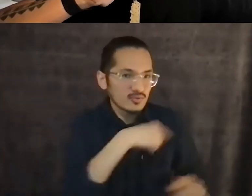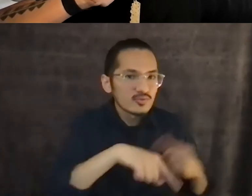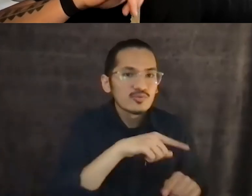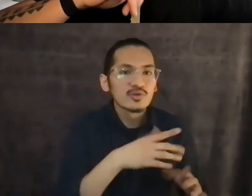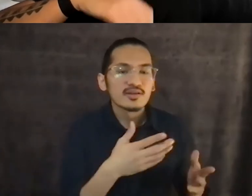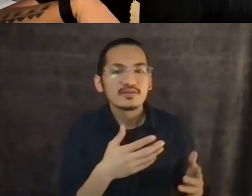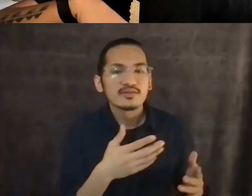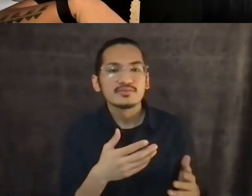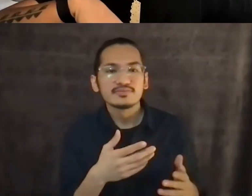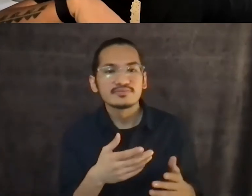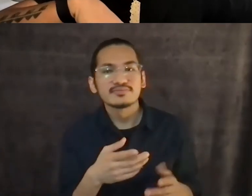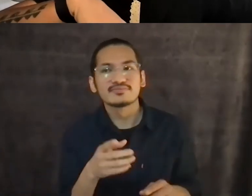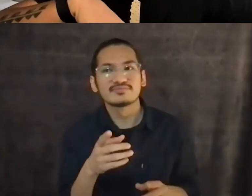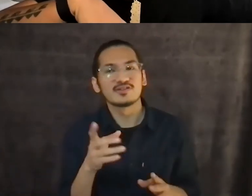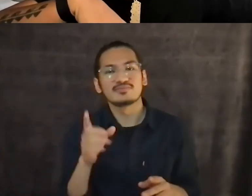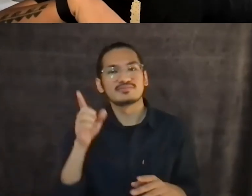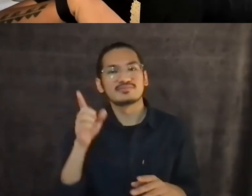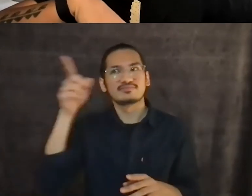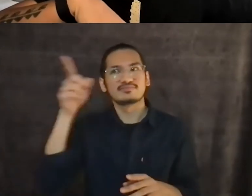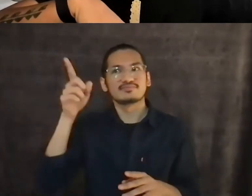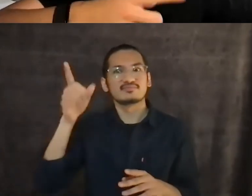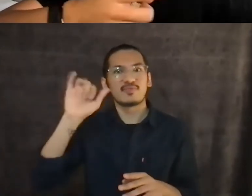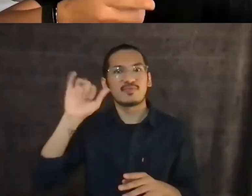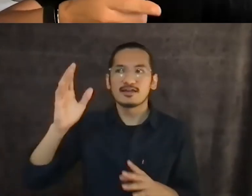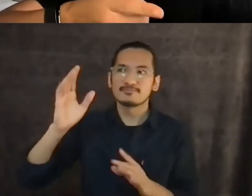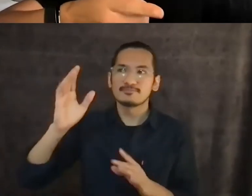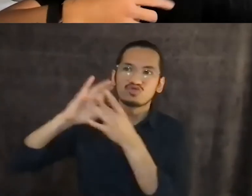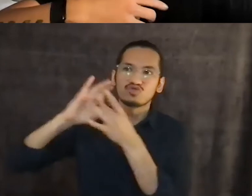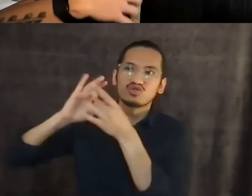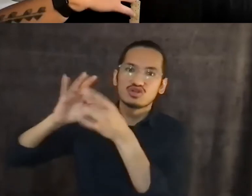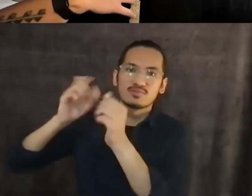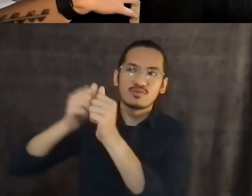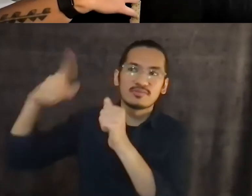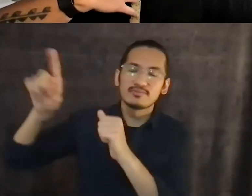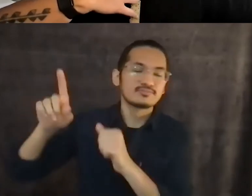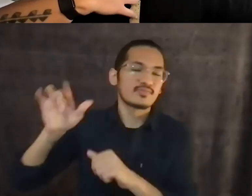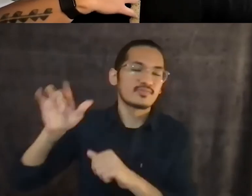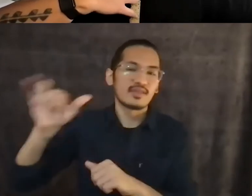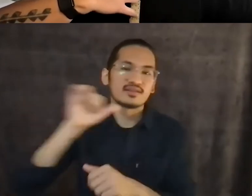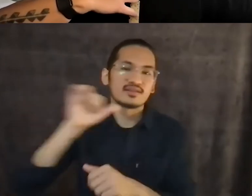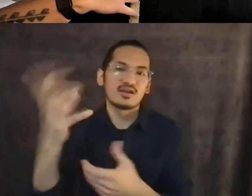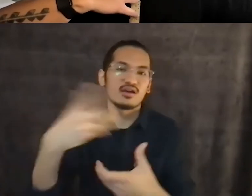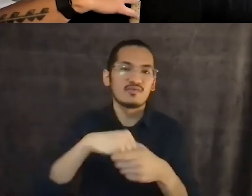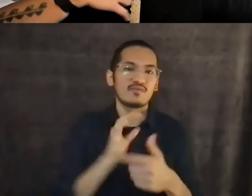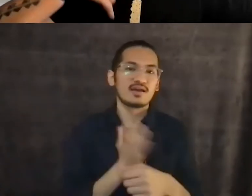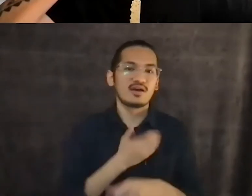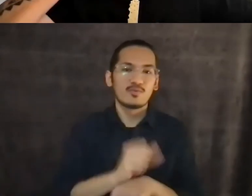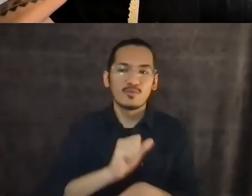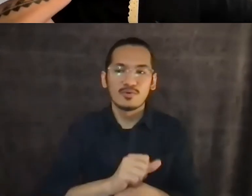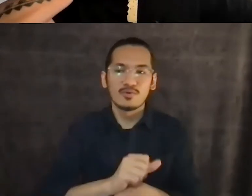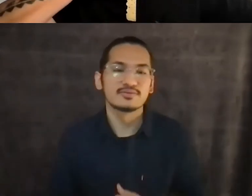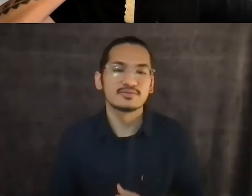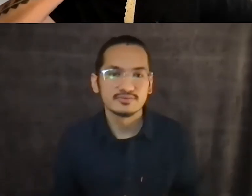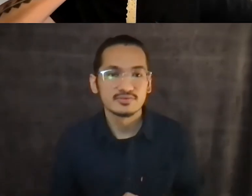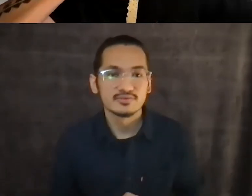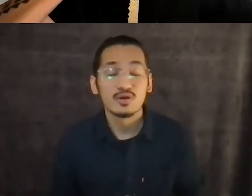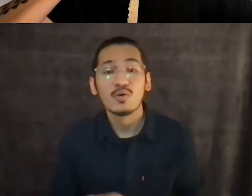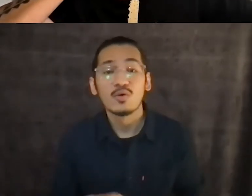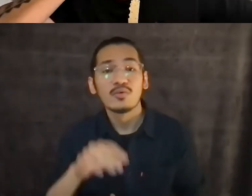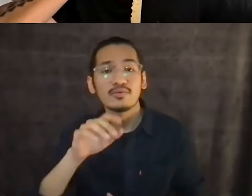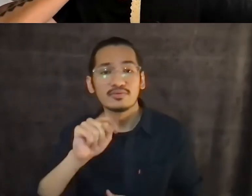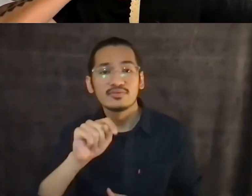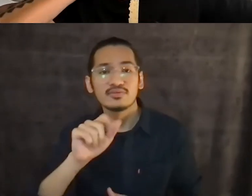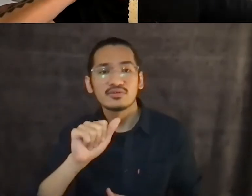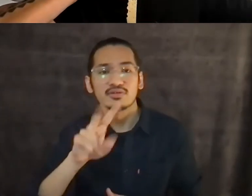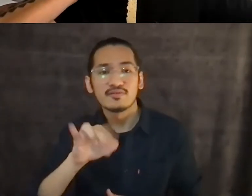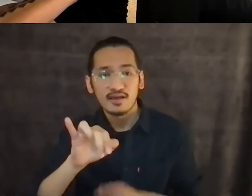nonsense that's not our work i think you know what you brought up what tabai says about going hard on systems and